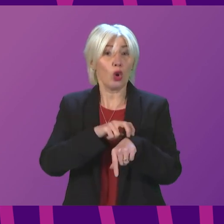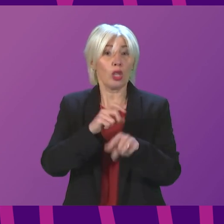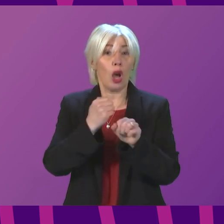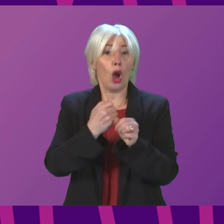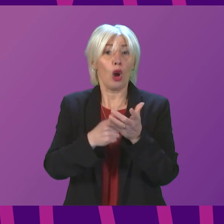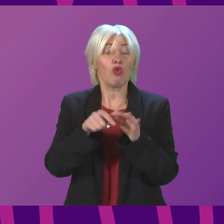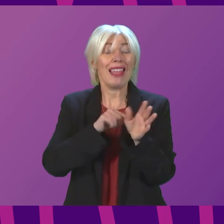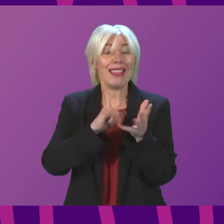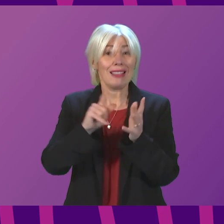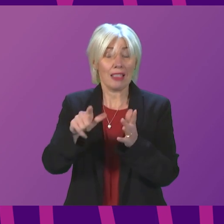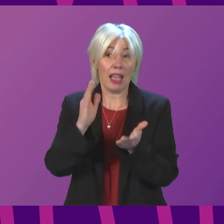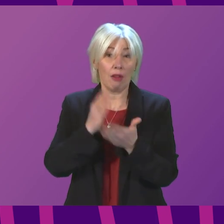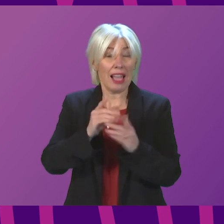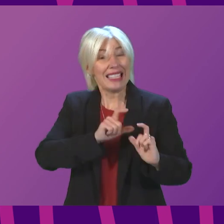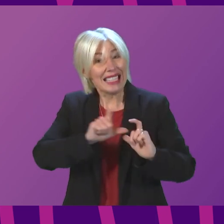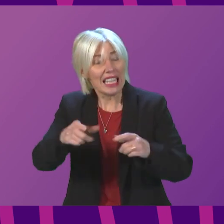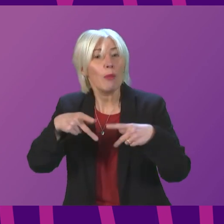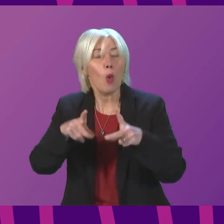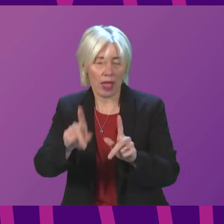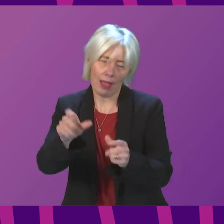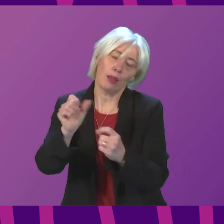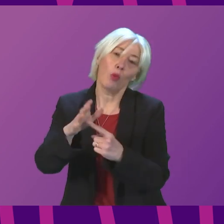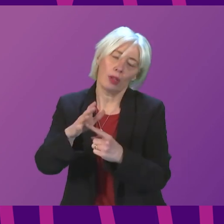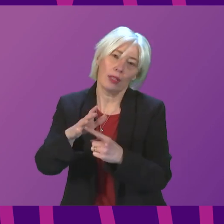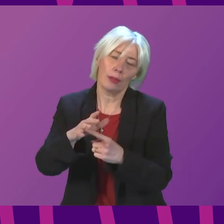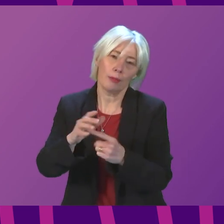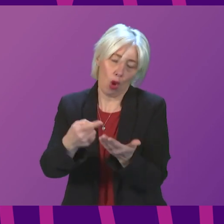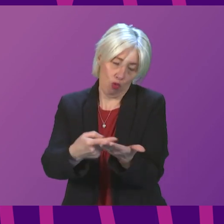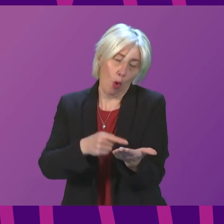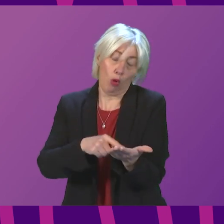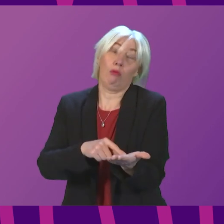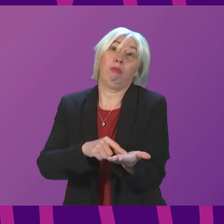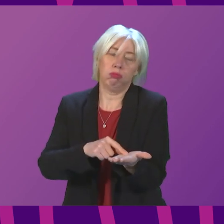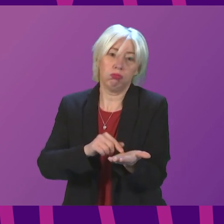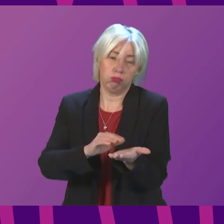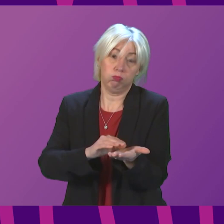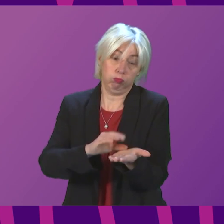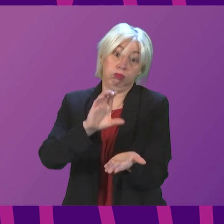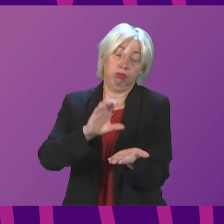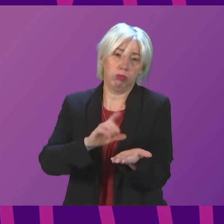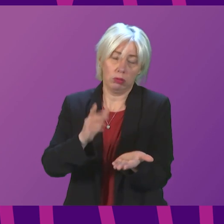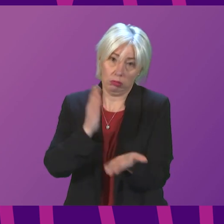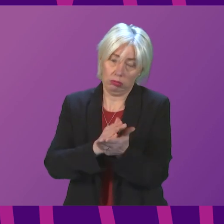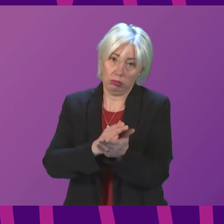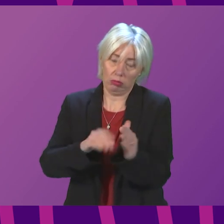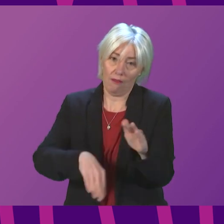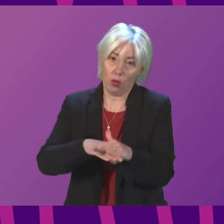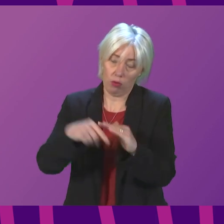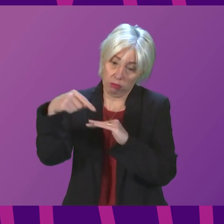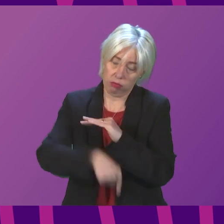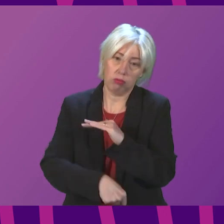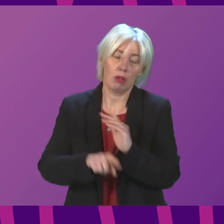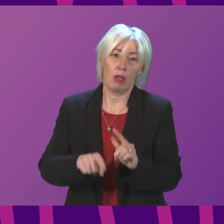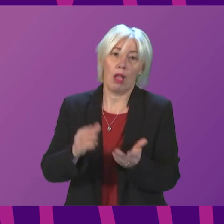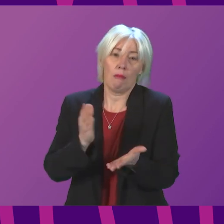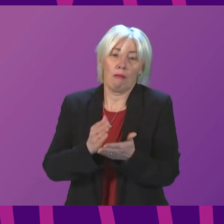really important. The report that has been published is a substantial report. It is very thorough, and it is important that all